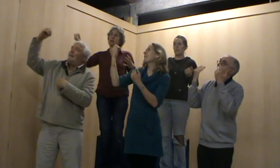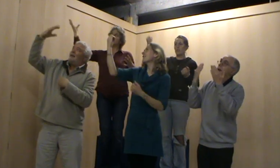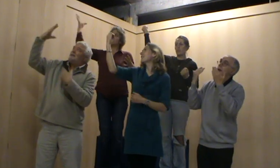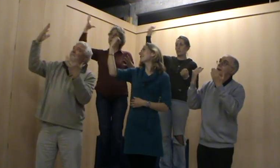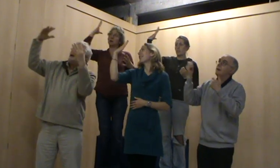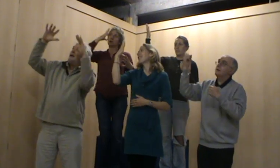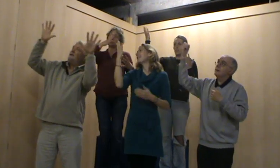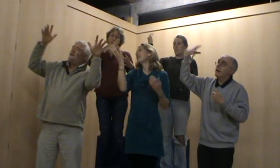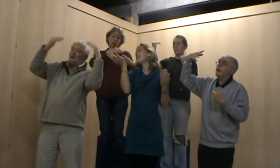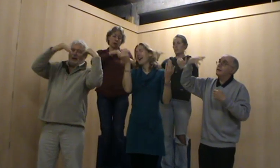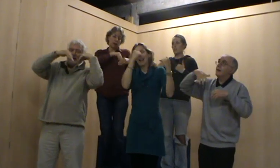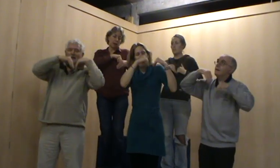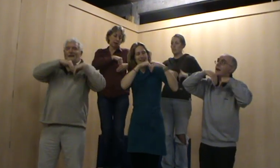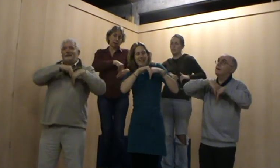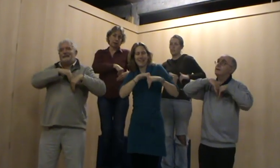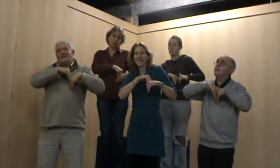the sun shine in.